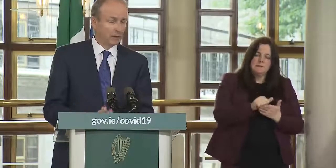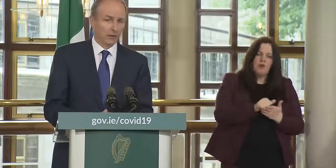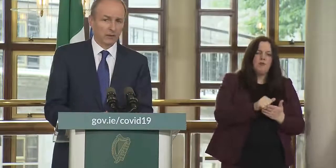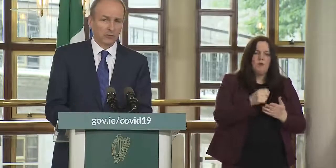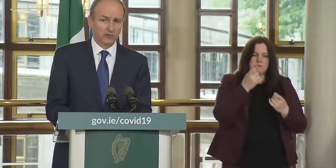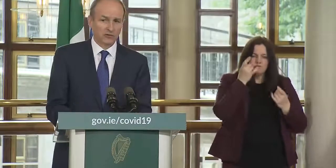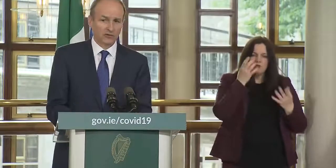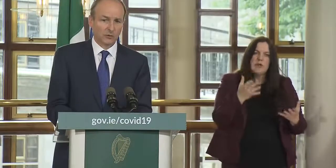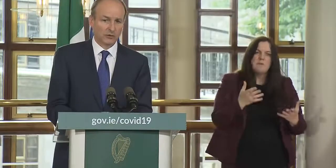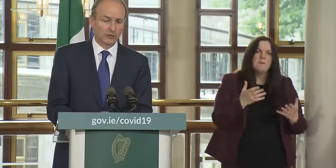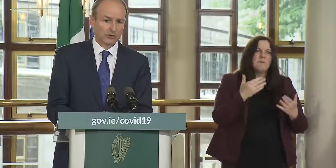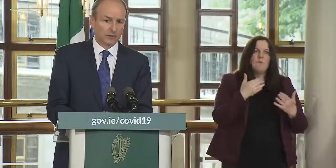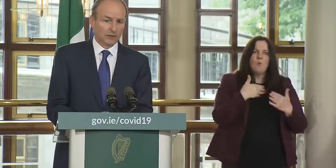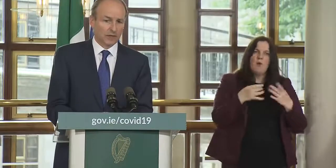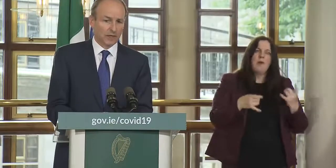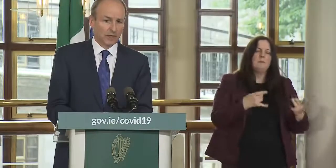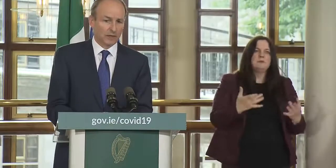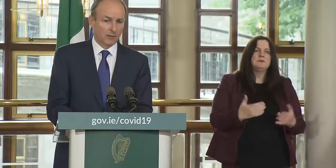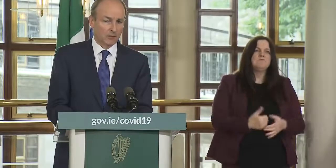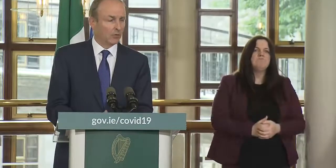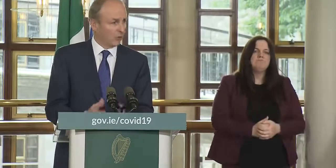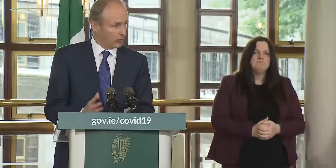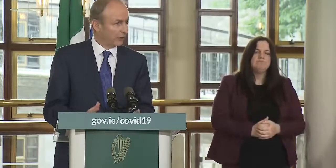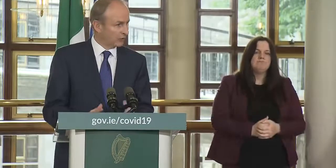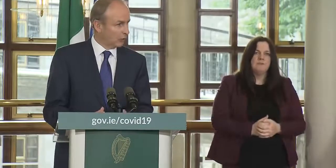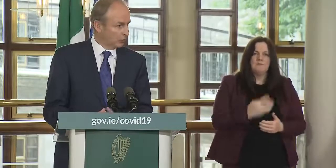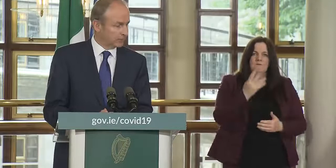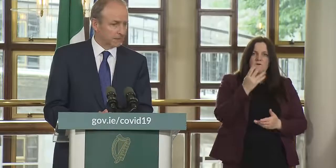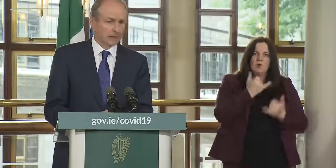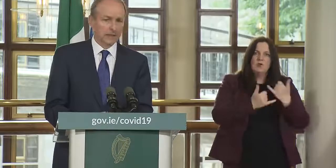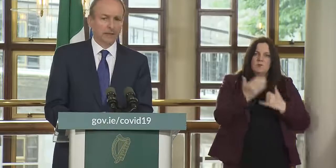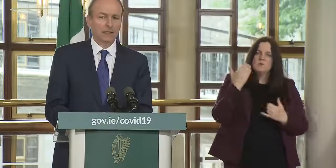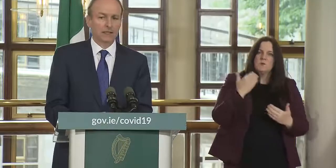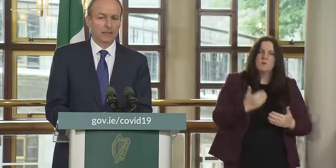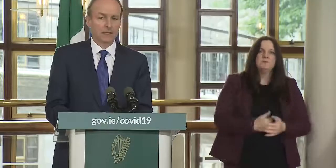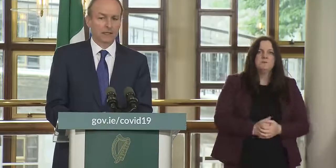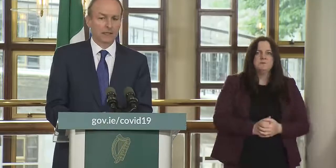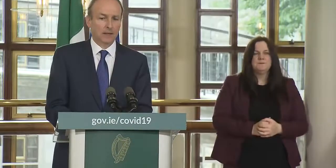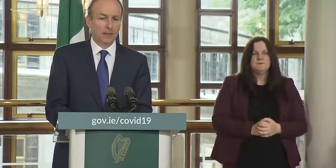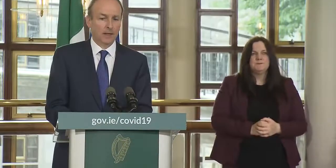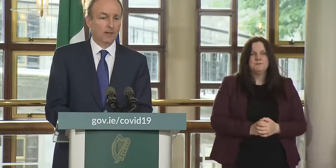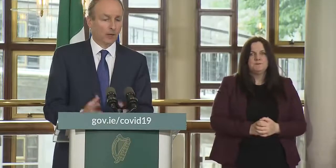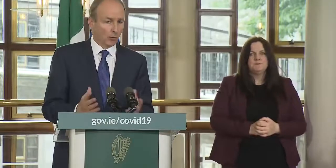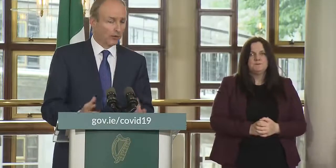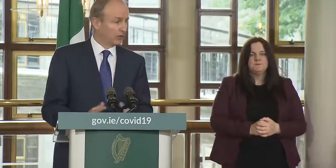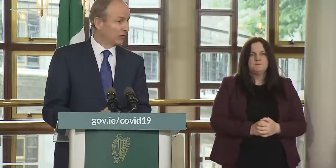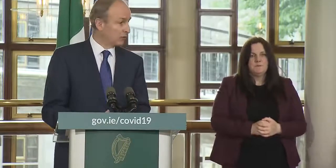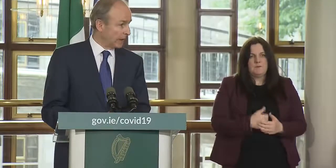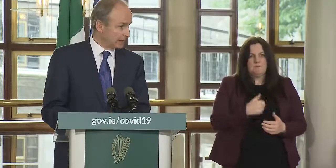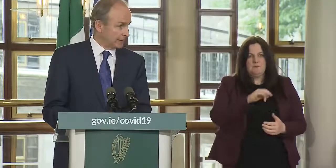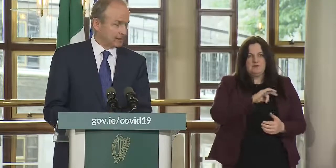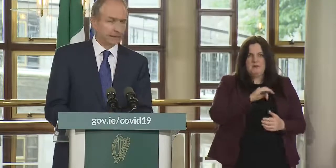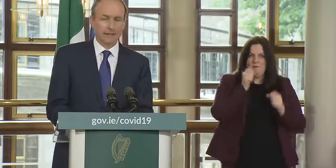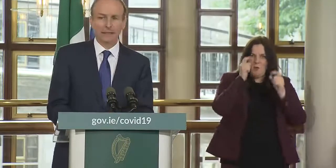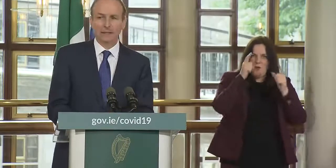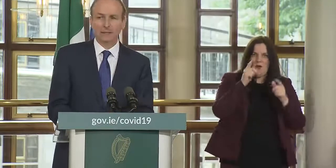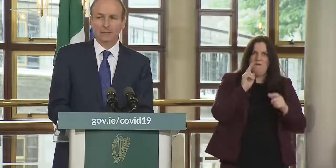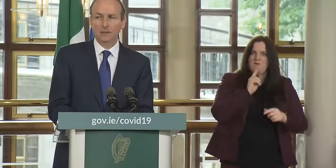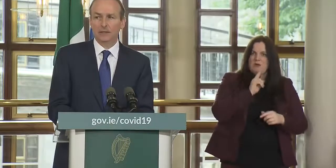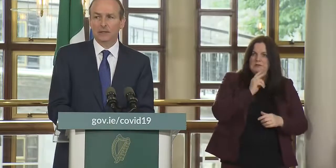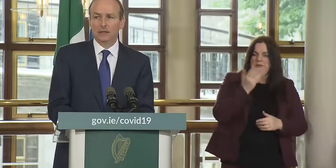shame at what transpired um four years ago uh i became aware of this on friday